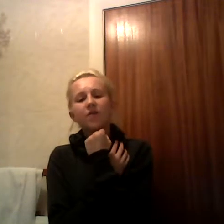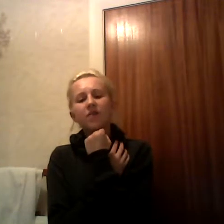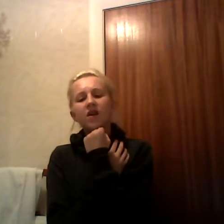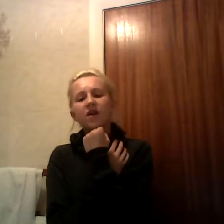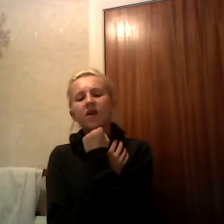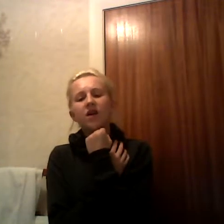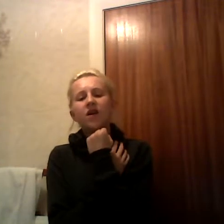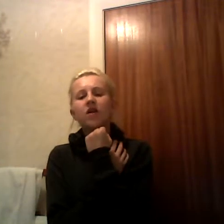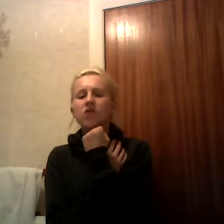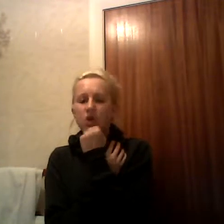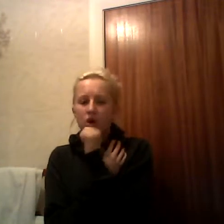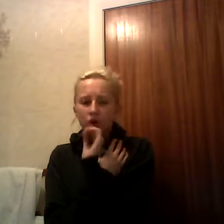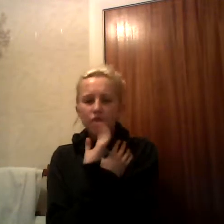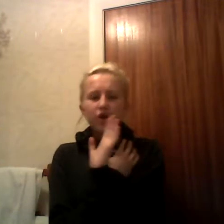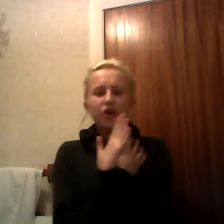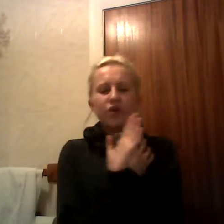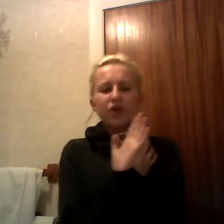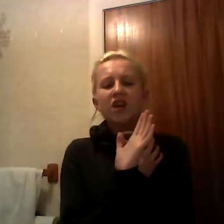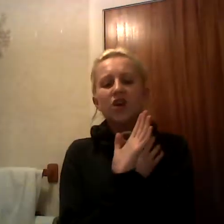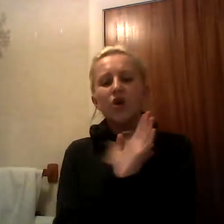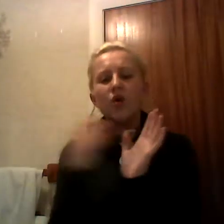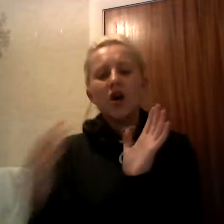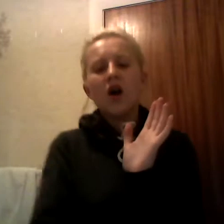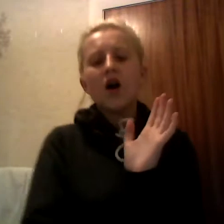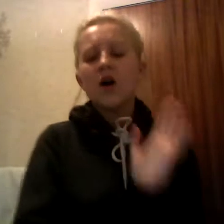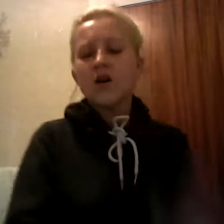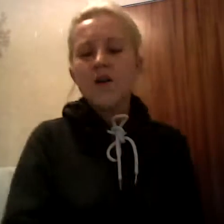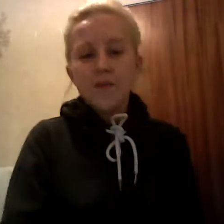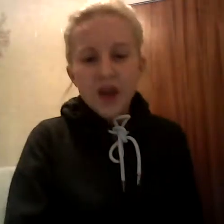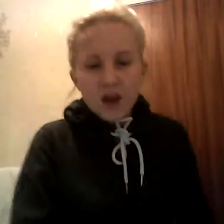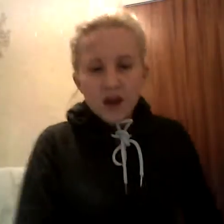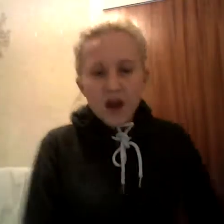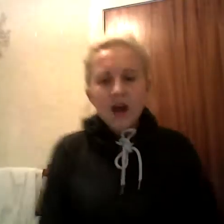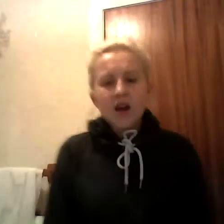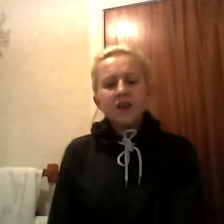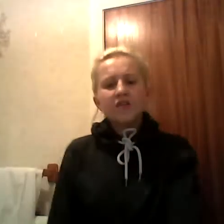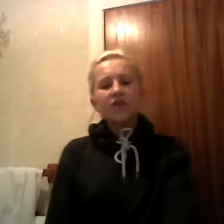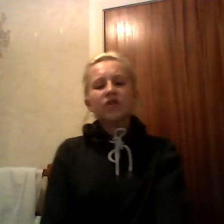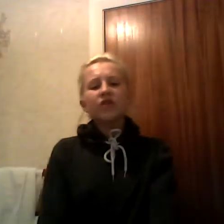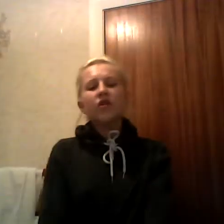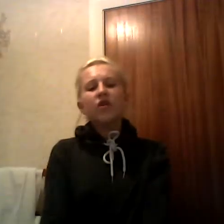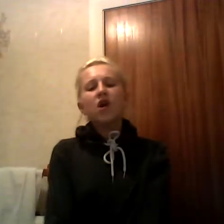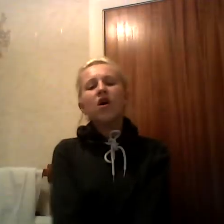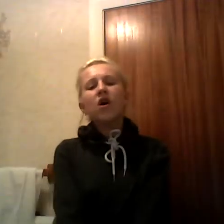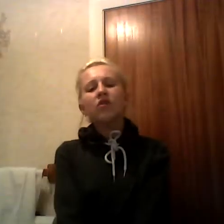for me Who do you think you are? And it took so long